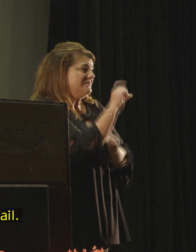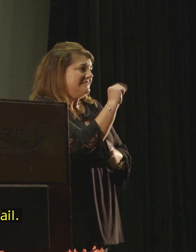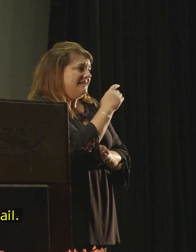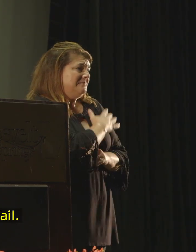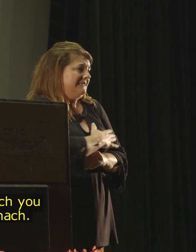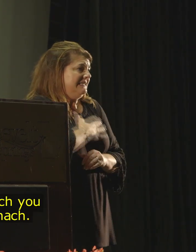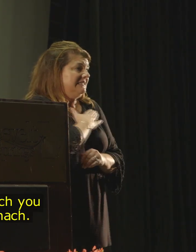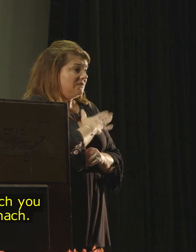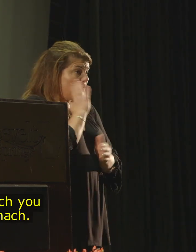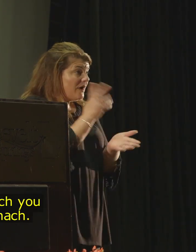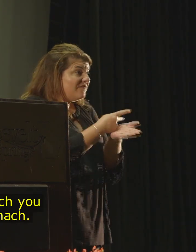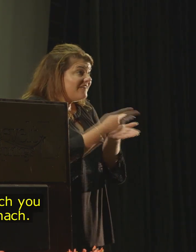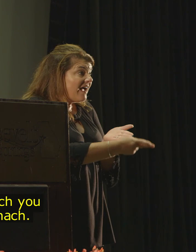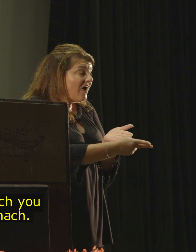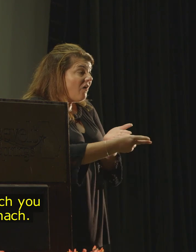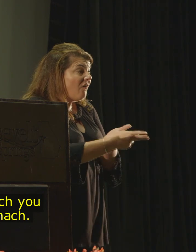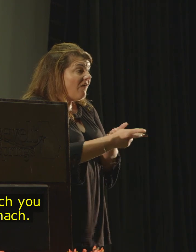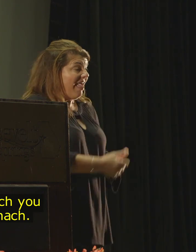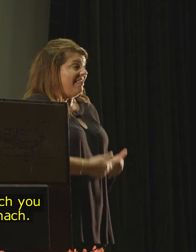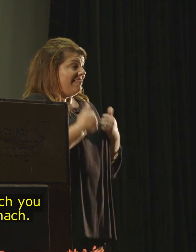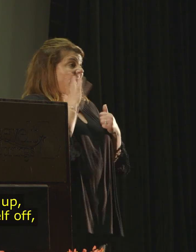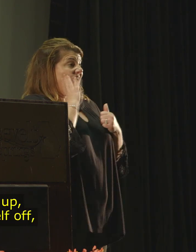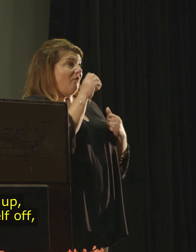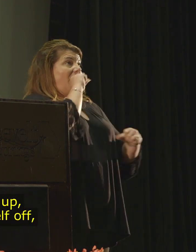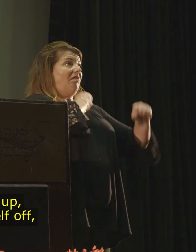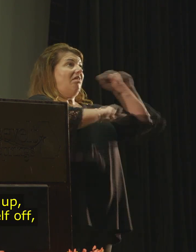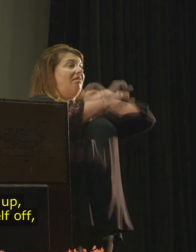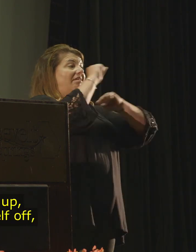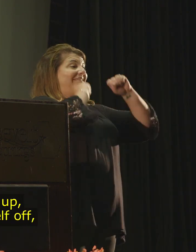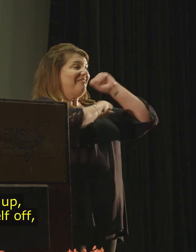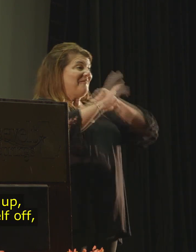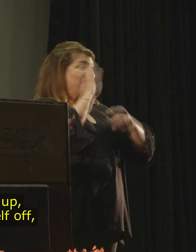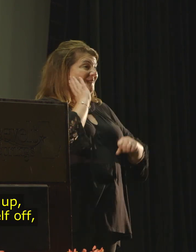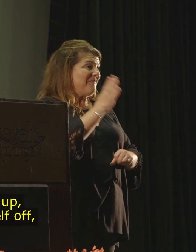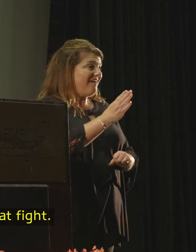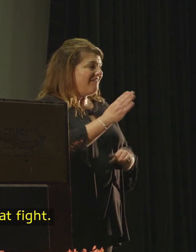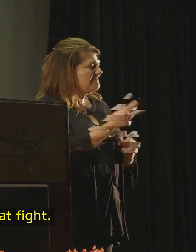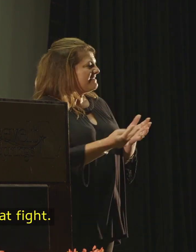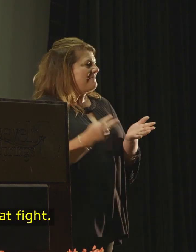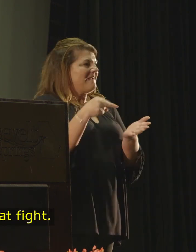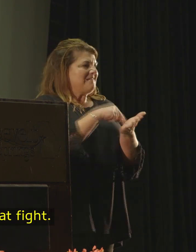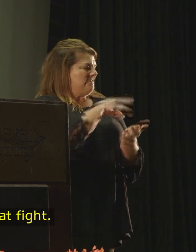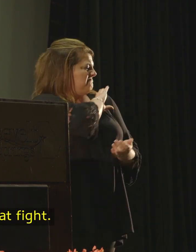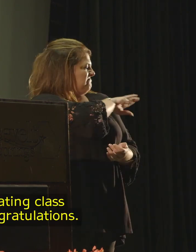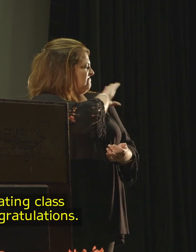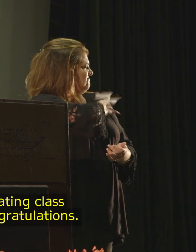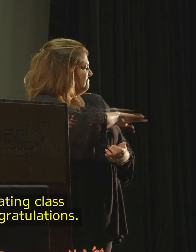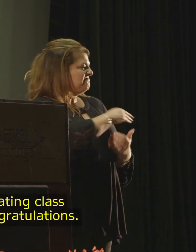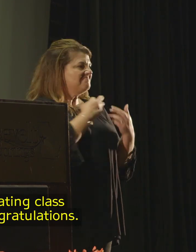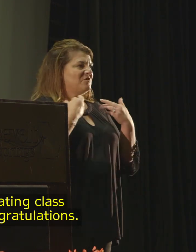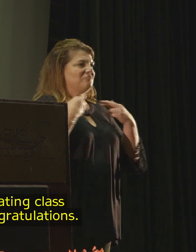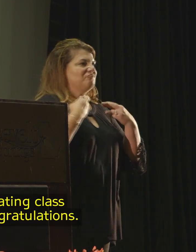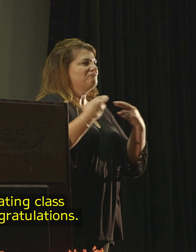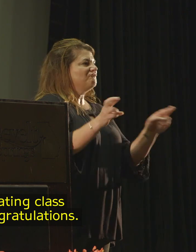will fail. Life will punch you in the stomach. Get back up. Dust yourself off. Get back in that fight.